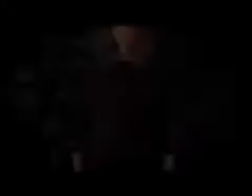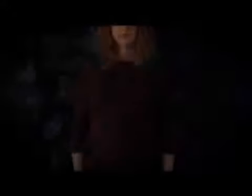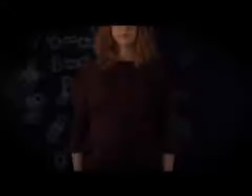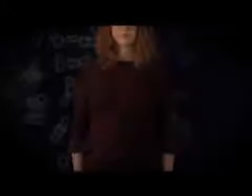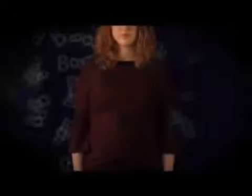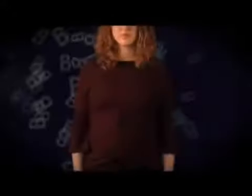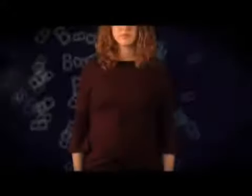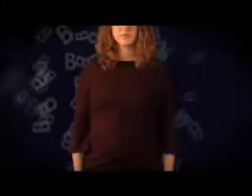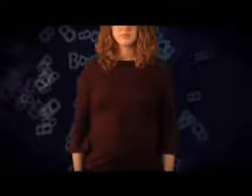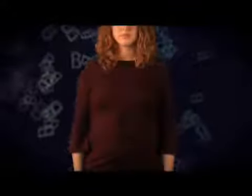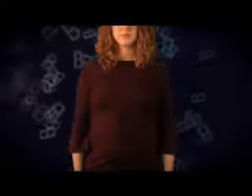Don't look at me.